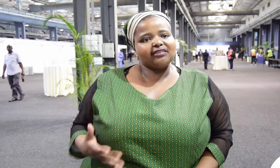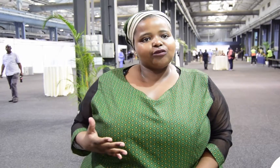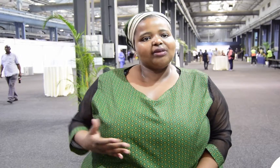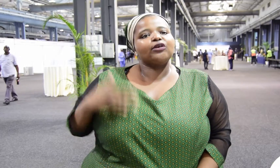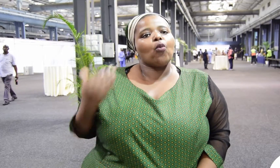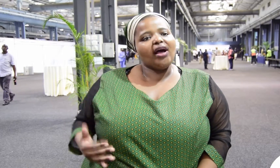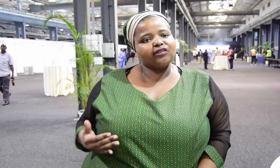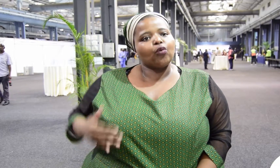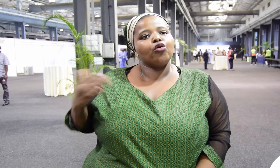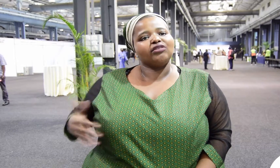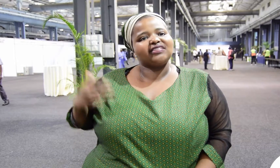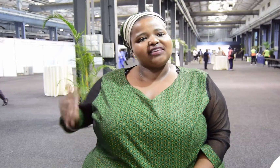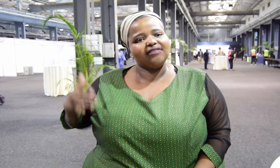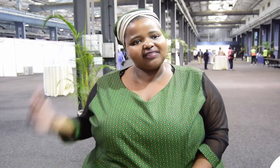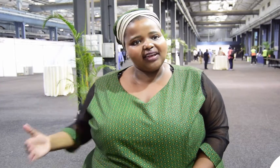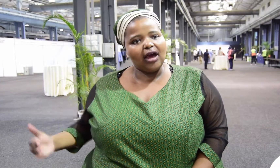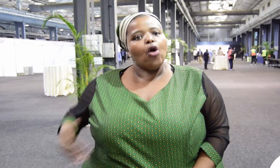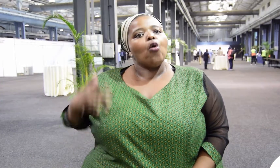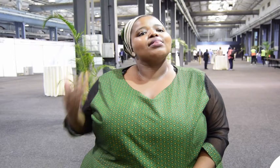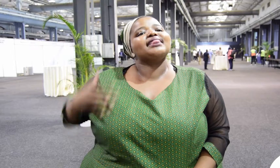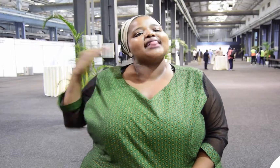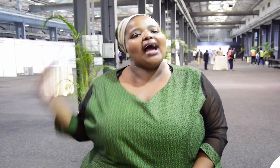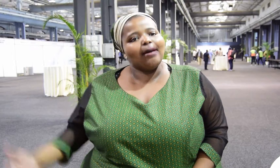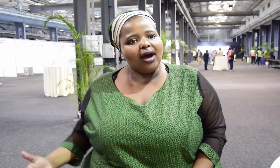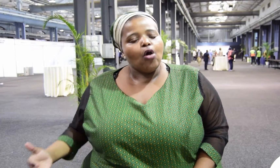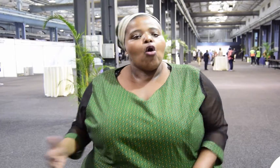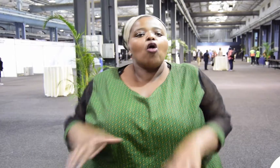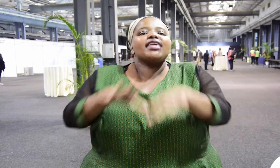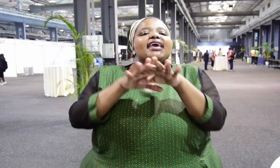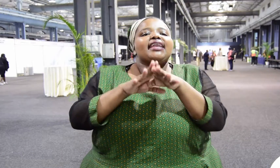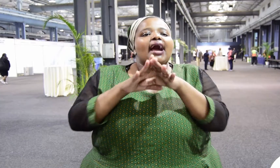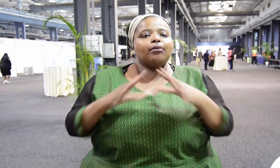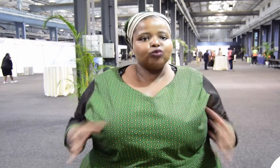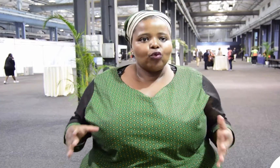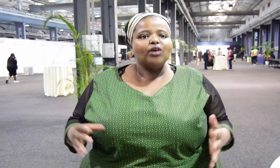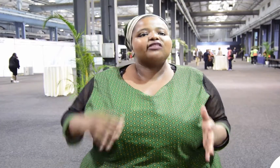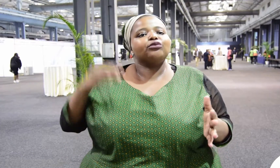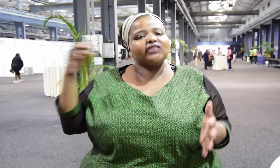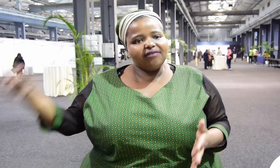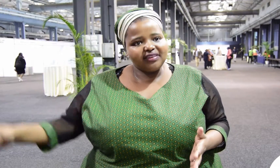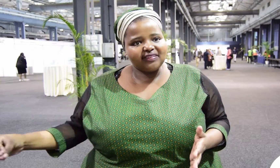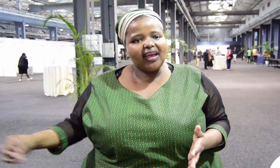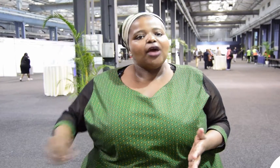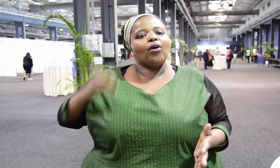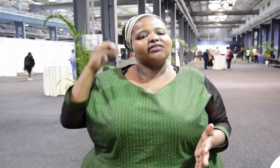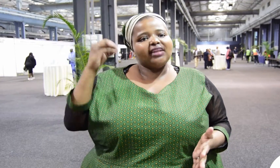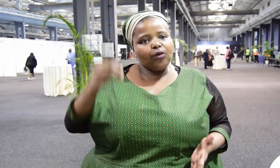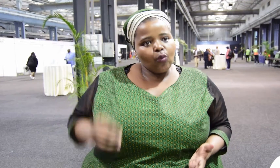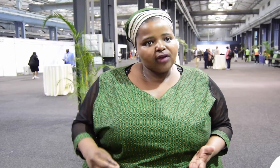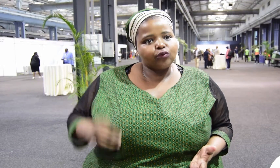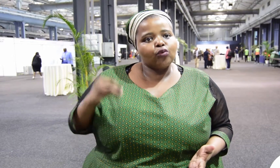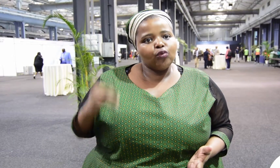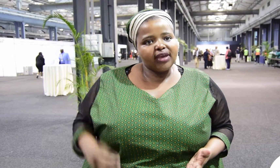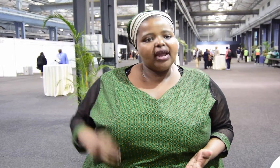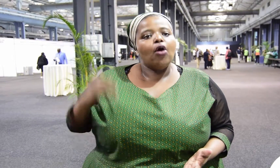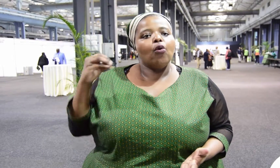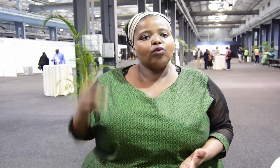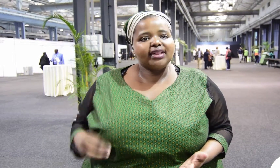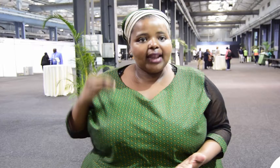you do not a lot if you do not